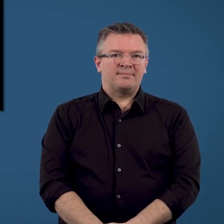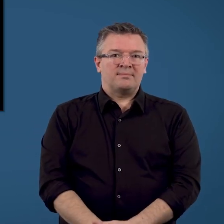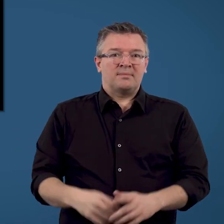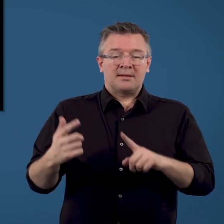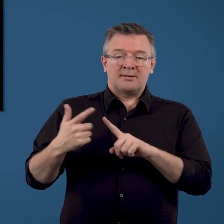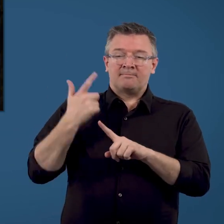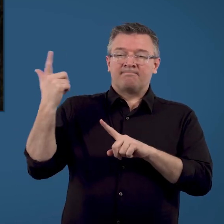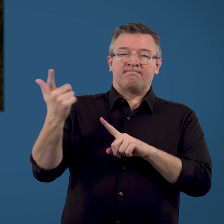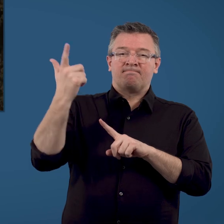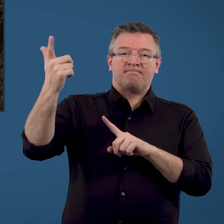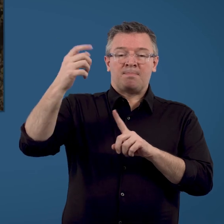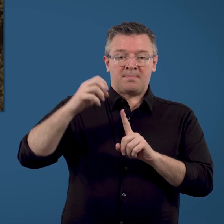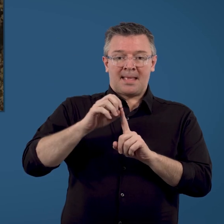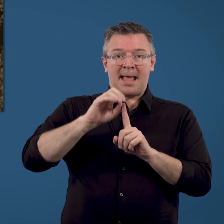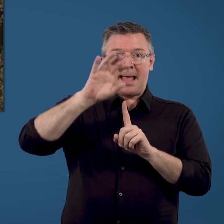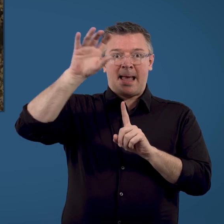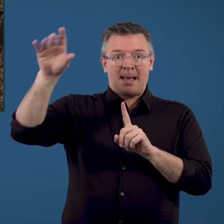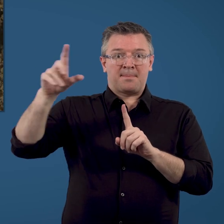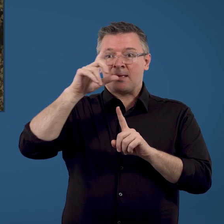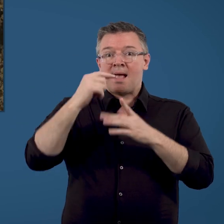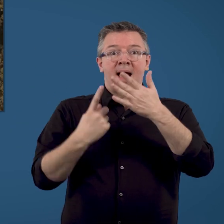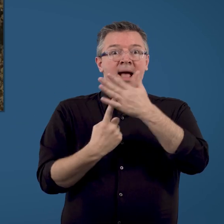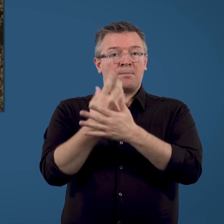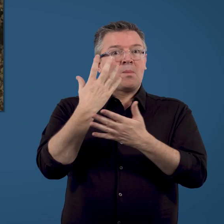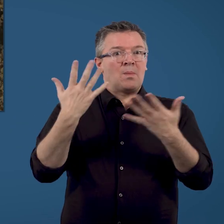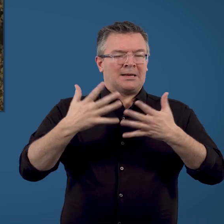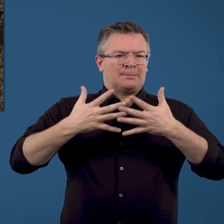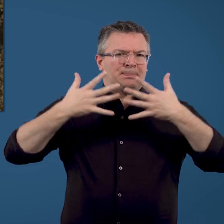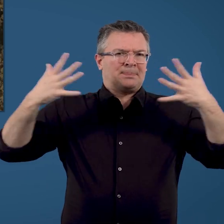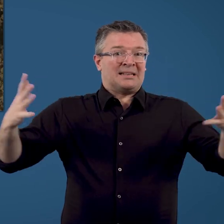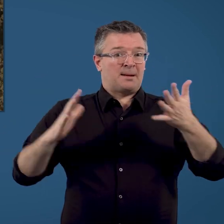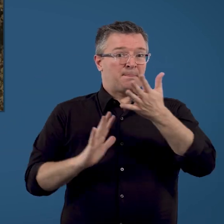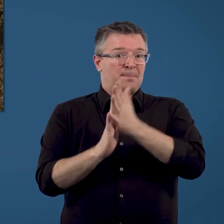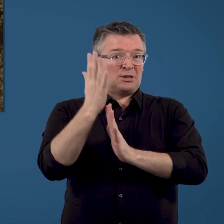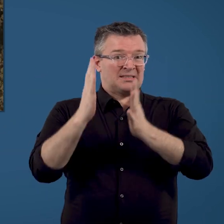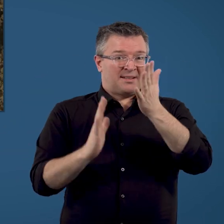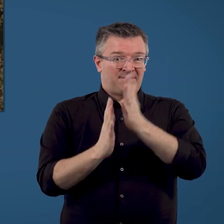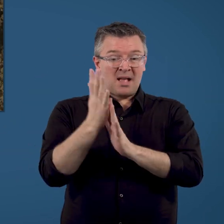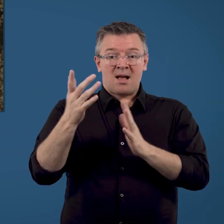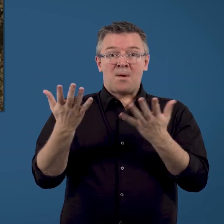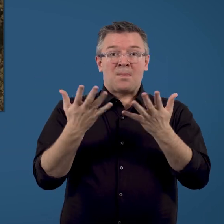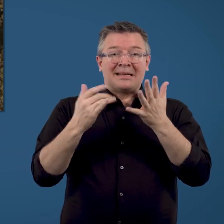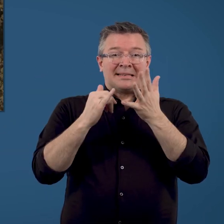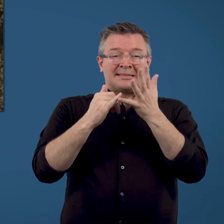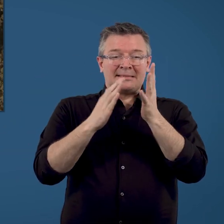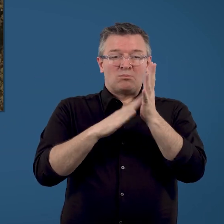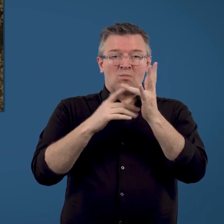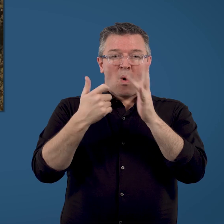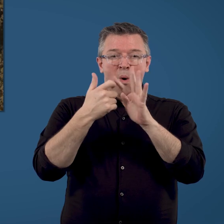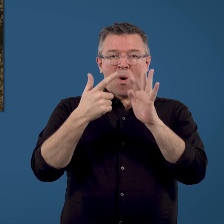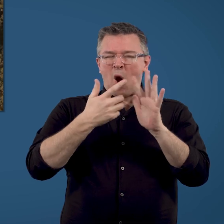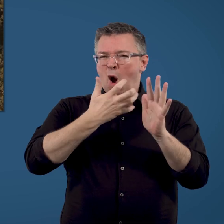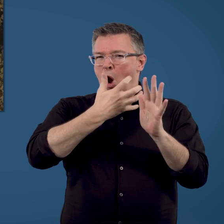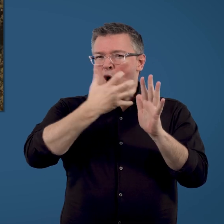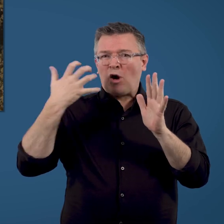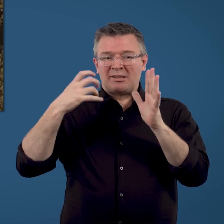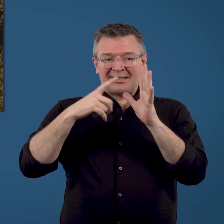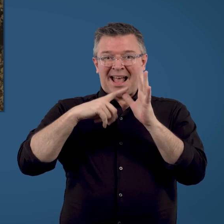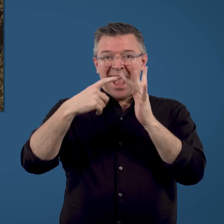Long distance ember attack is caused by large bushfires that generate intense heat. As the hot